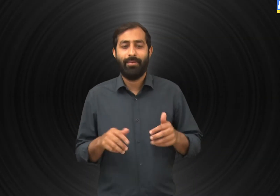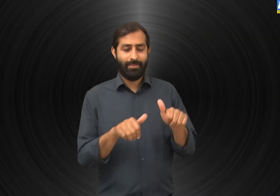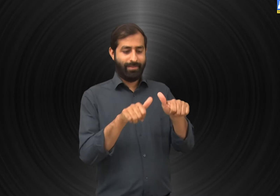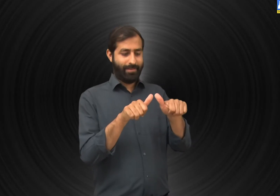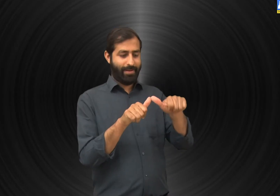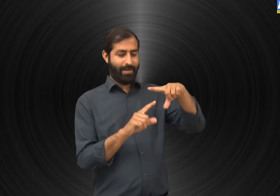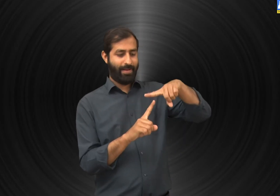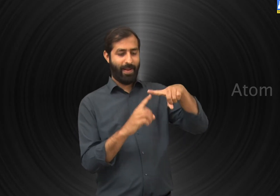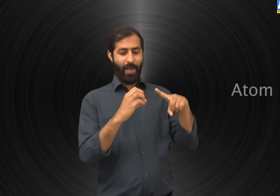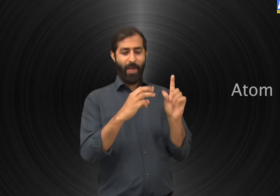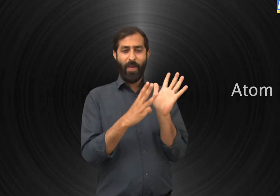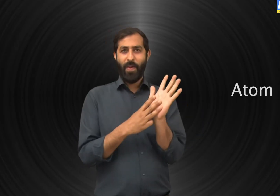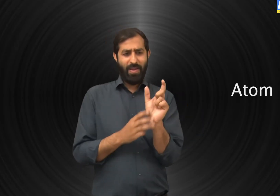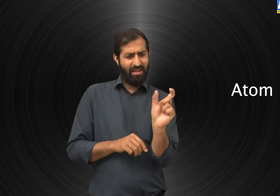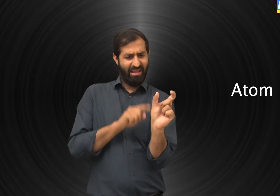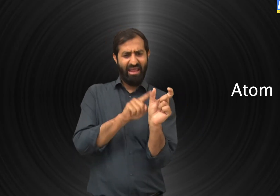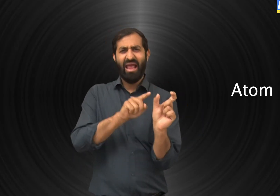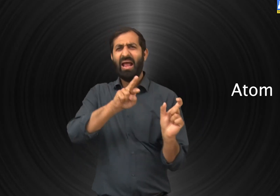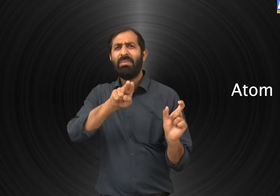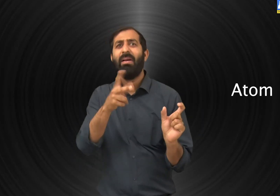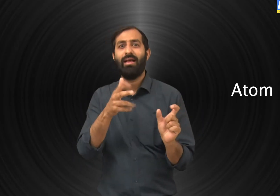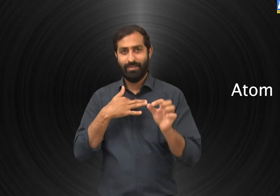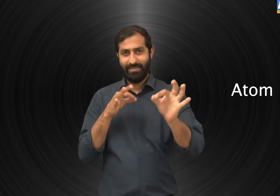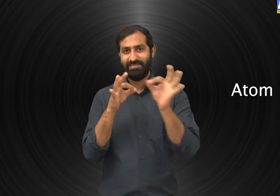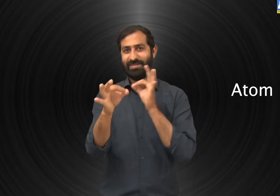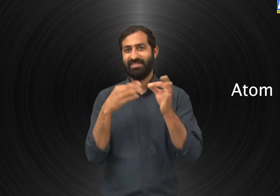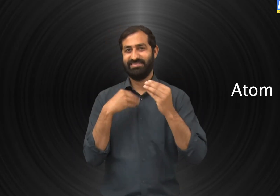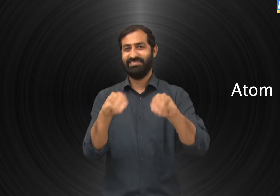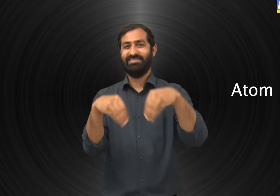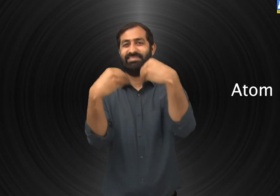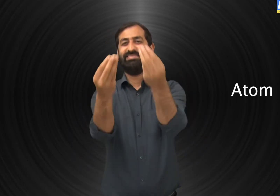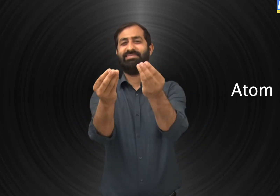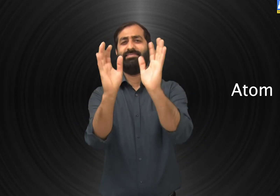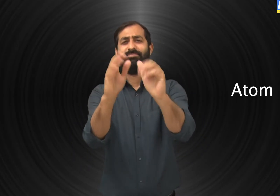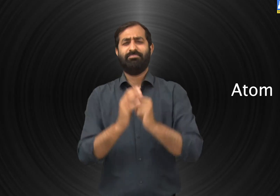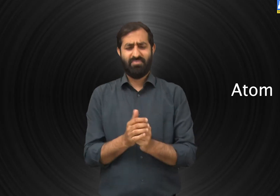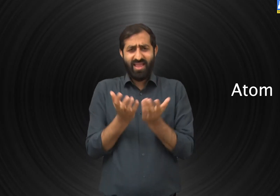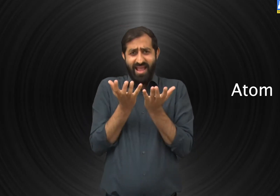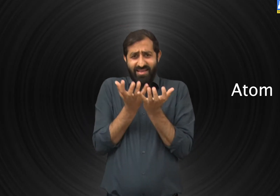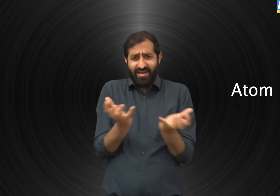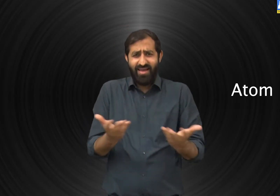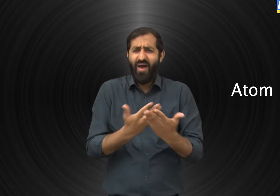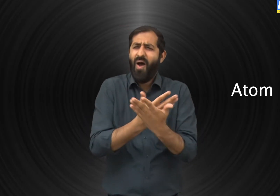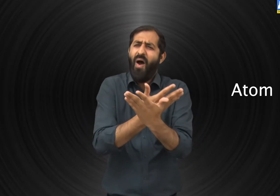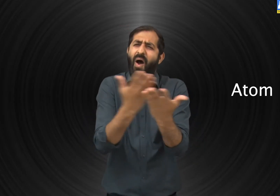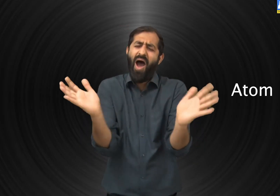Today we are going to discuss about atom. Every solid, liquid,